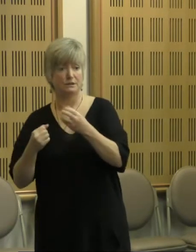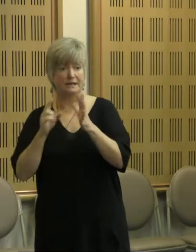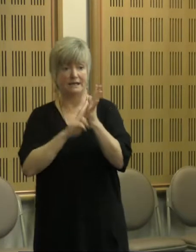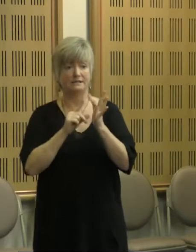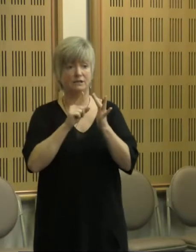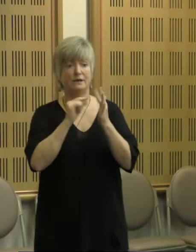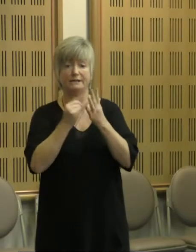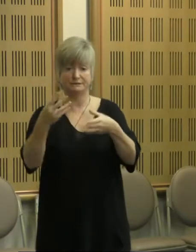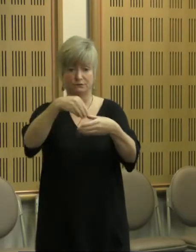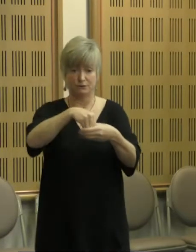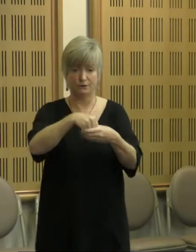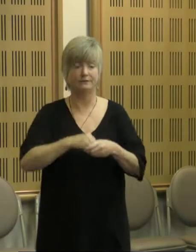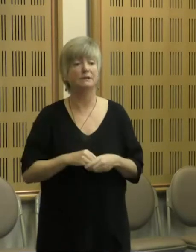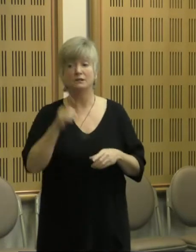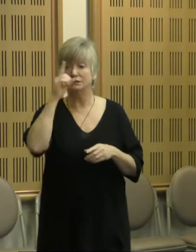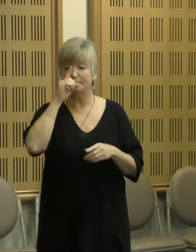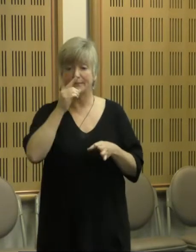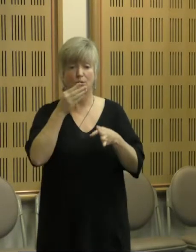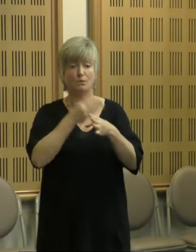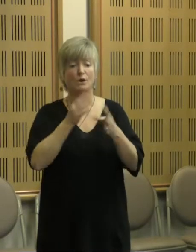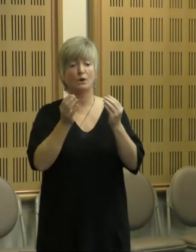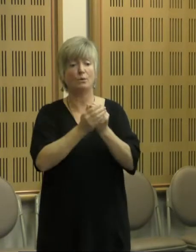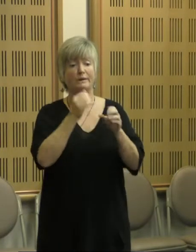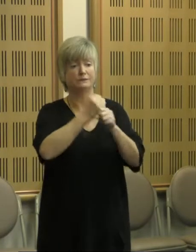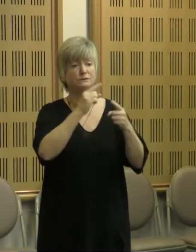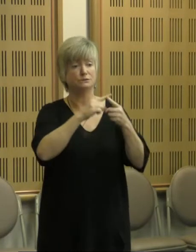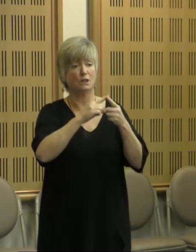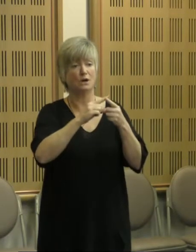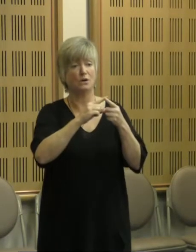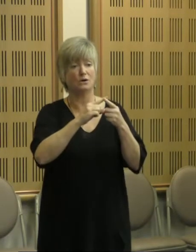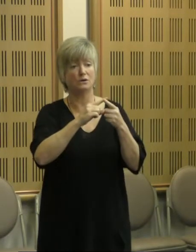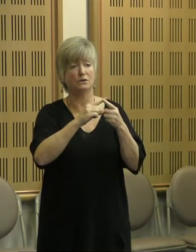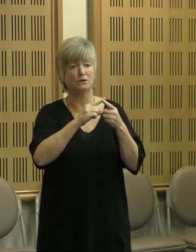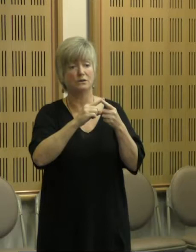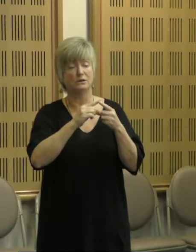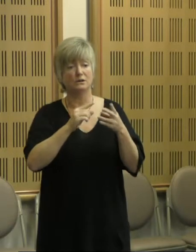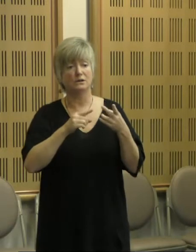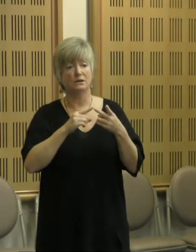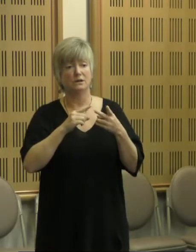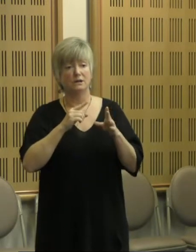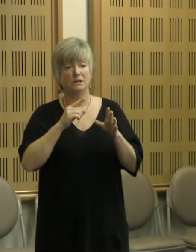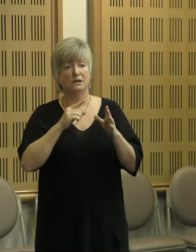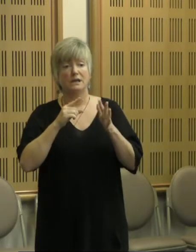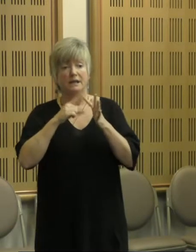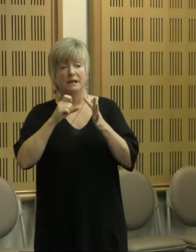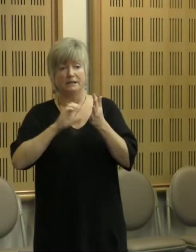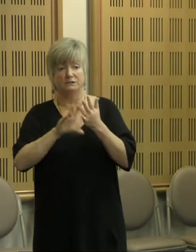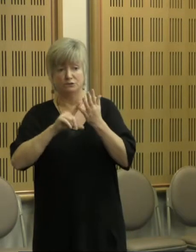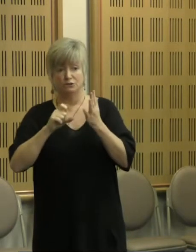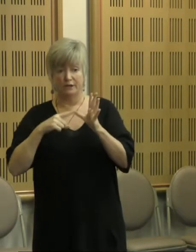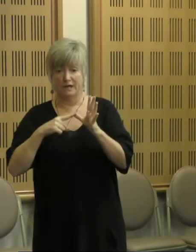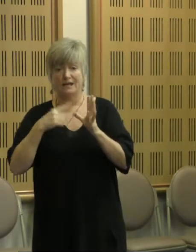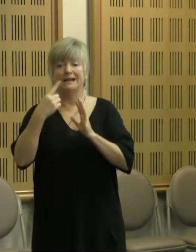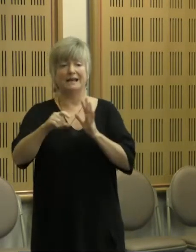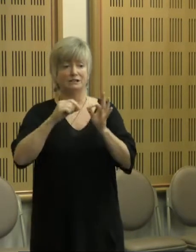we're working with are the Wadarong in Geelong, the Yul Yulwadu people in Yundur in Nechuca, and in